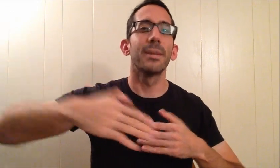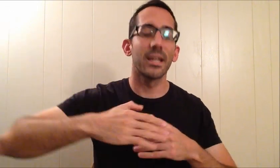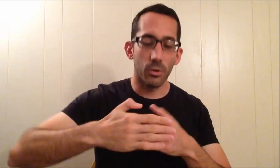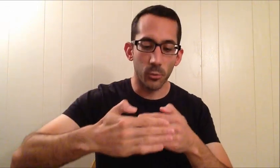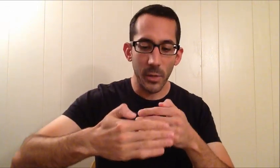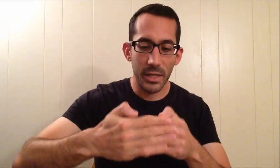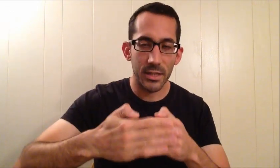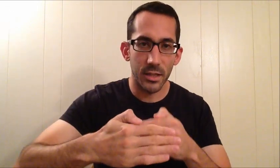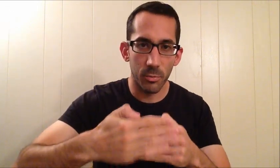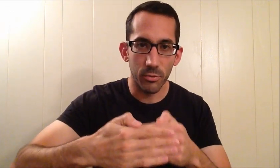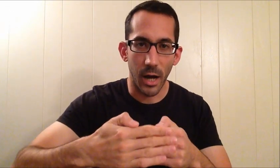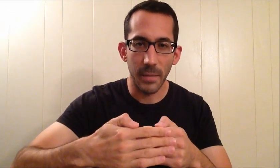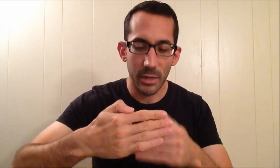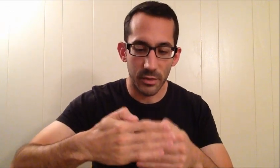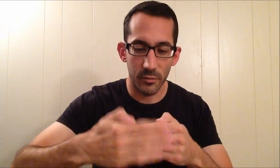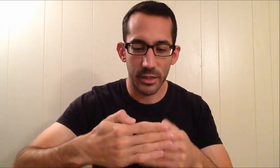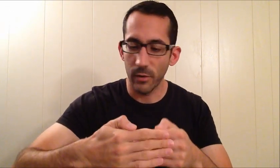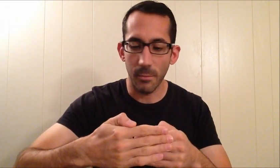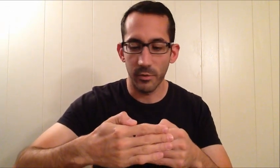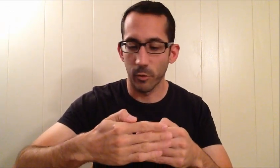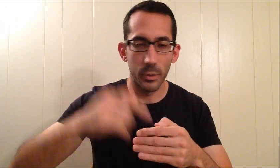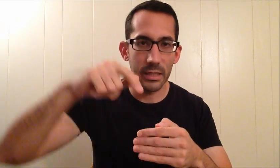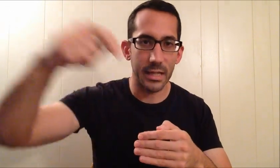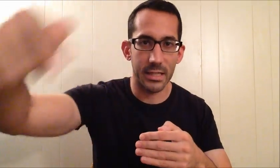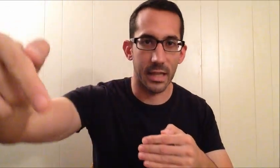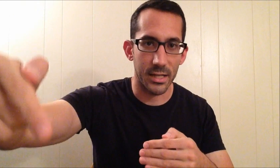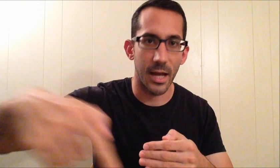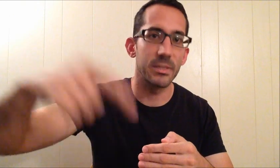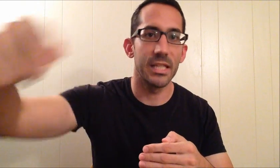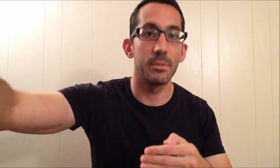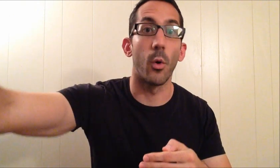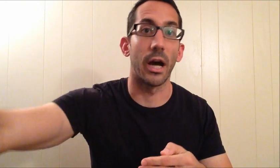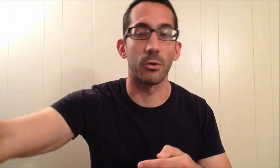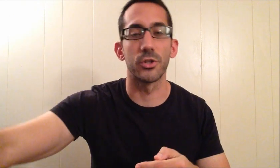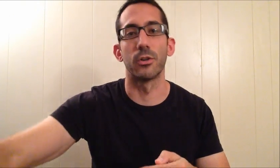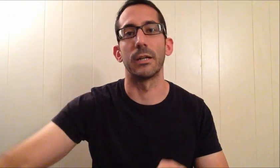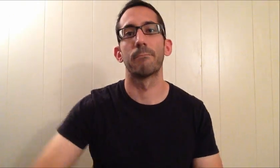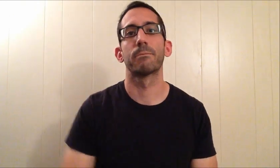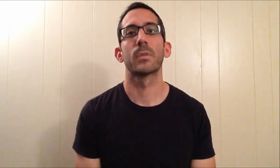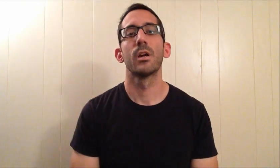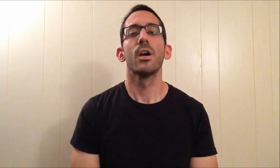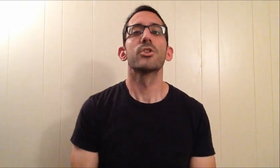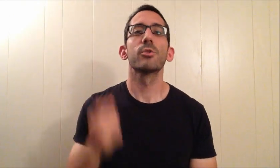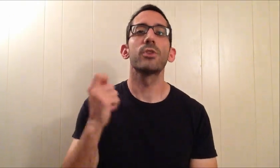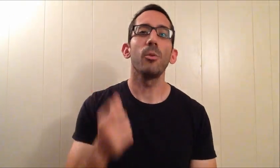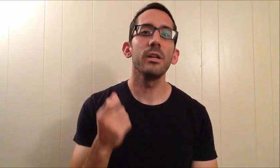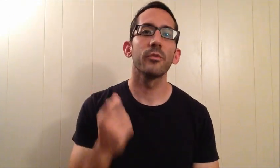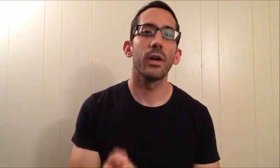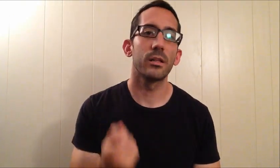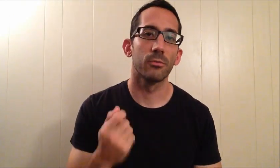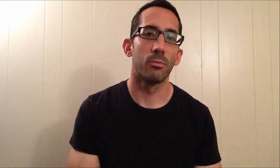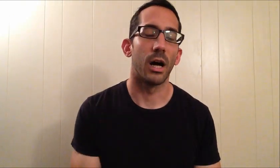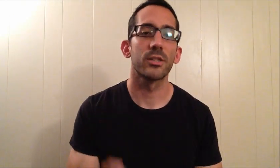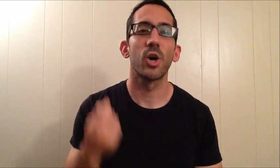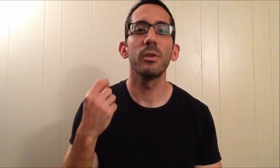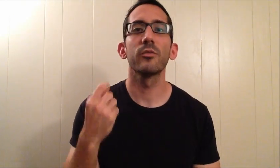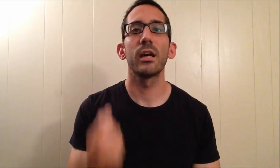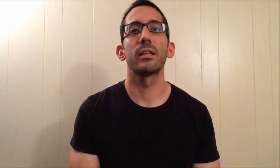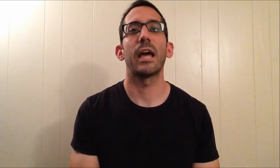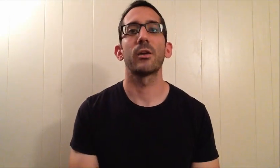But then along the way, we get this little problem that we need to figure out before we can get to the next step to keep going on our journey. So don't be afraid of the roadblocks. Don't be afraid of the